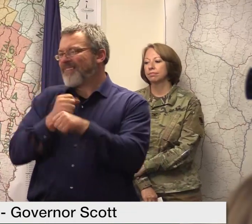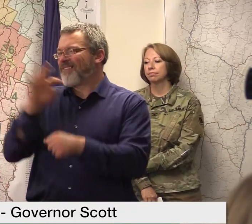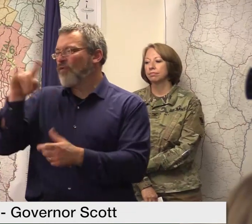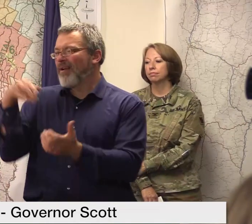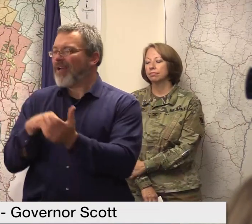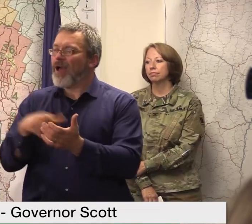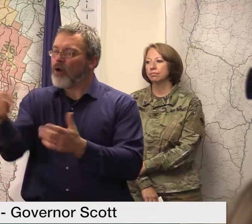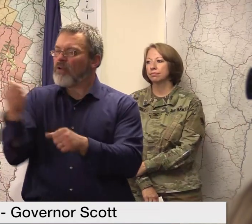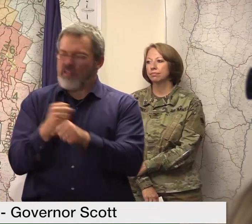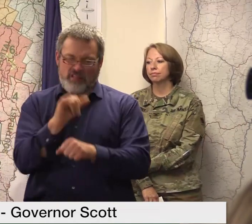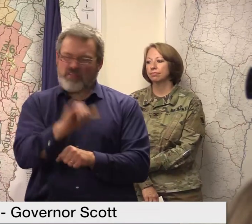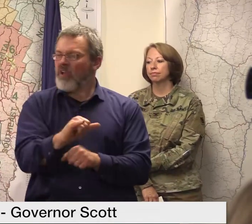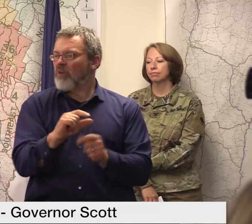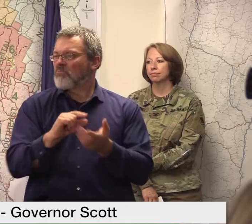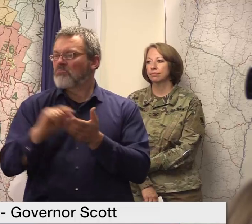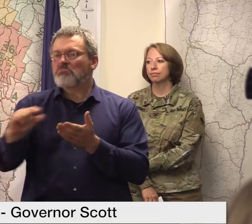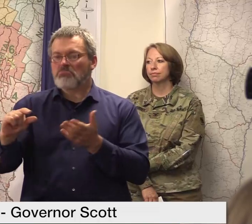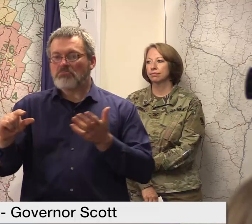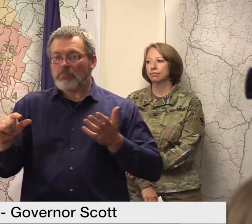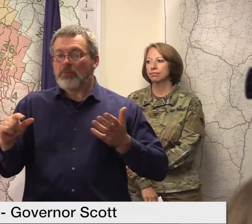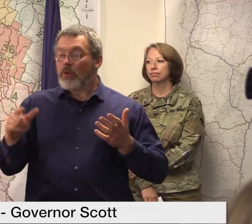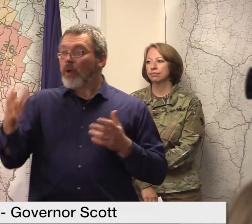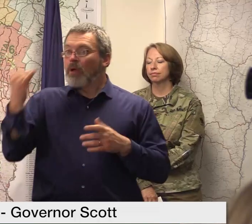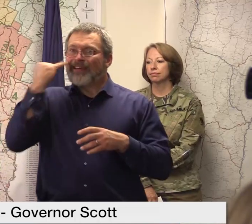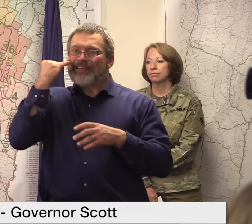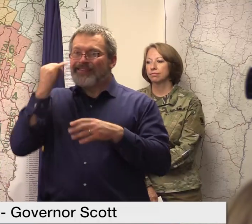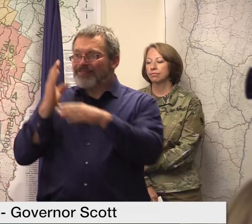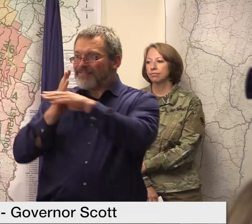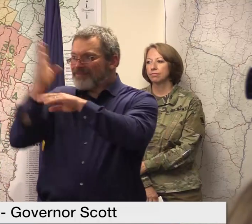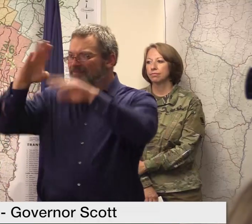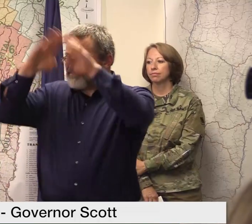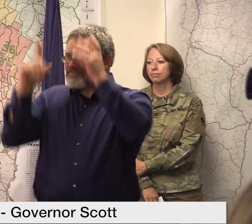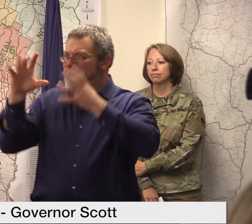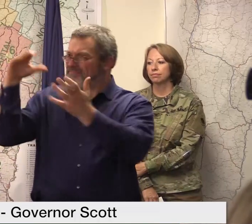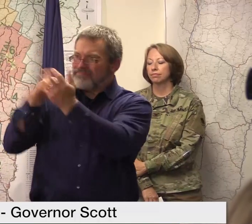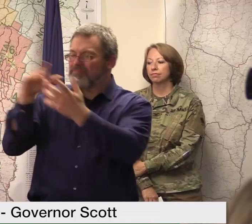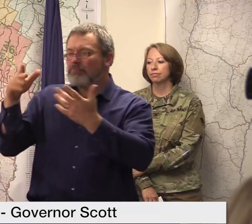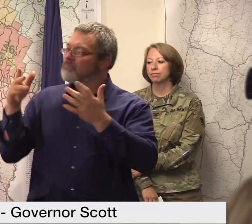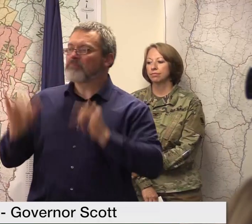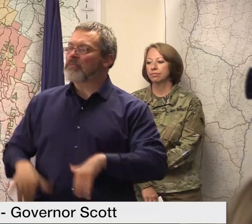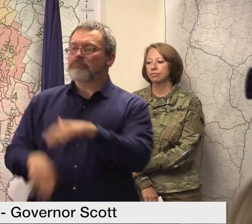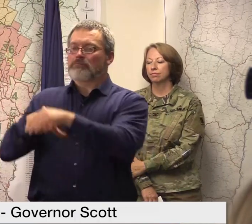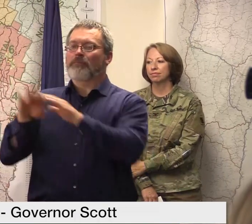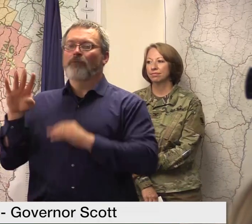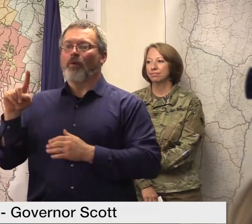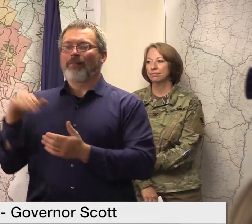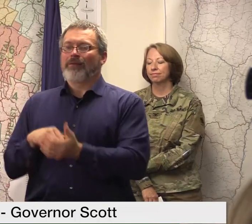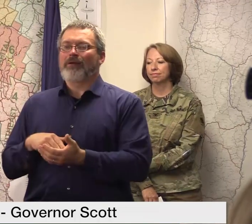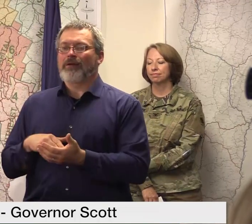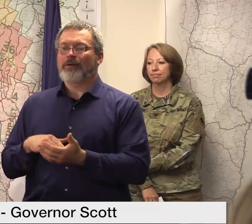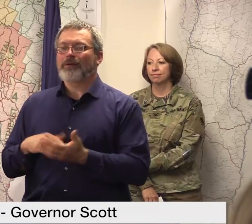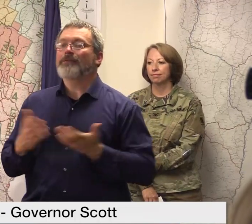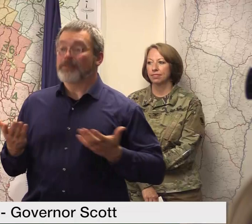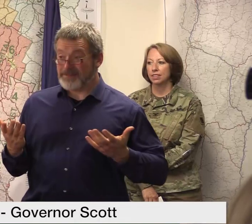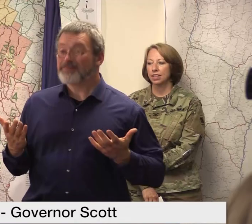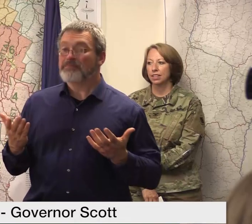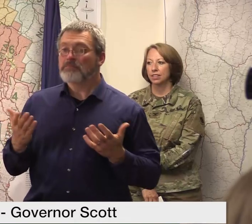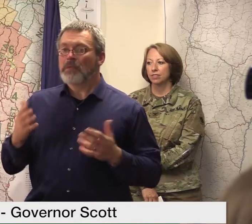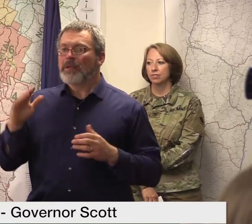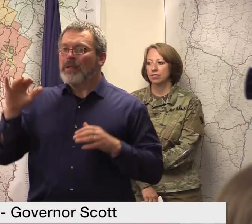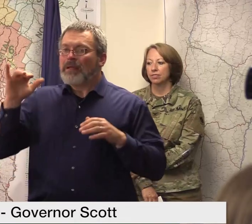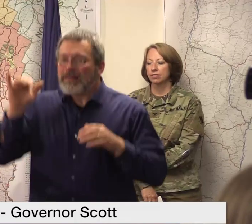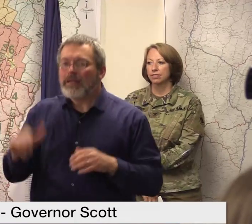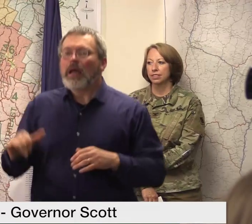and again we encourage everybody to if you've applied for assistance from FEMA also contact